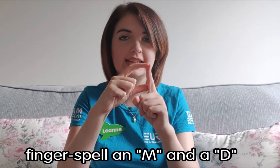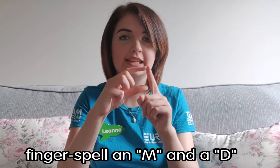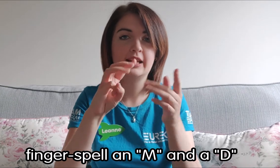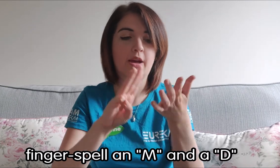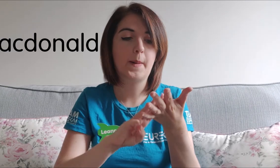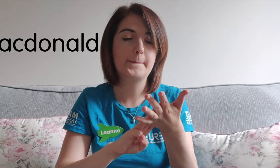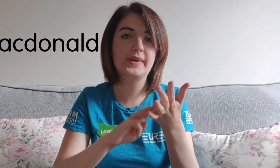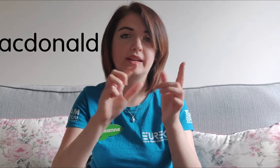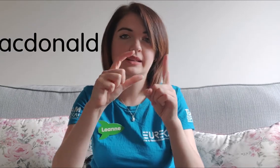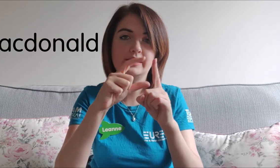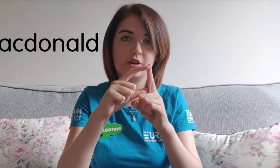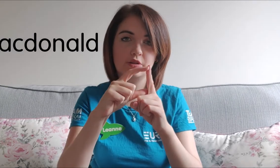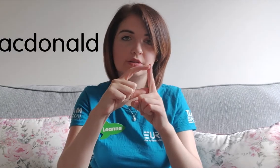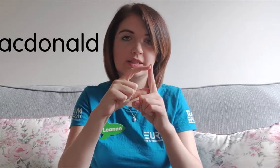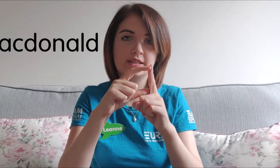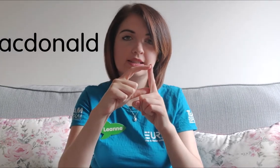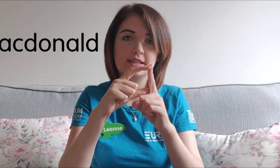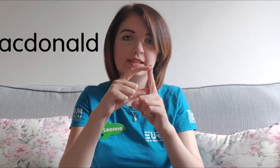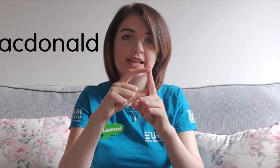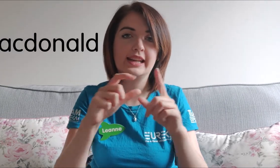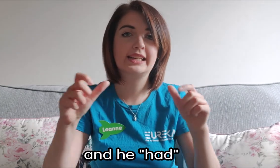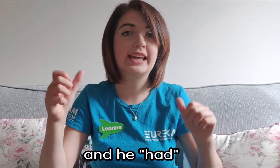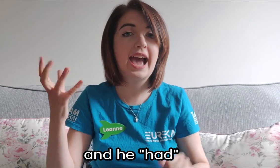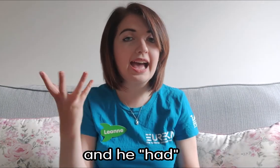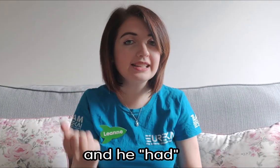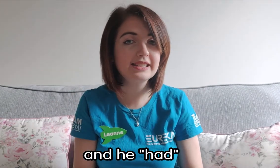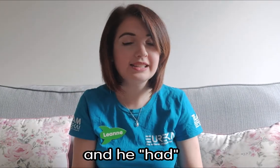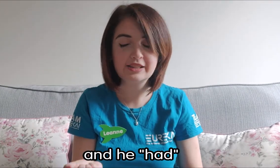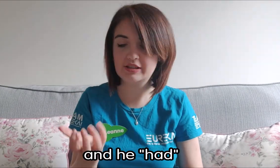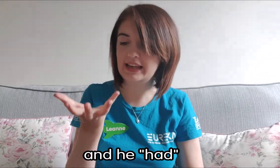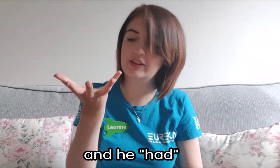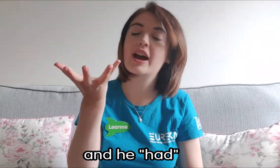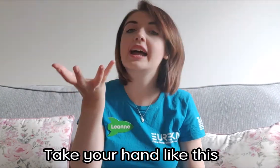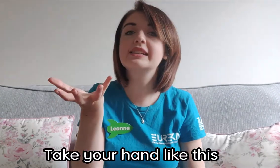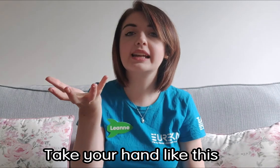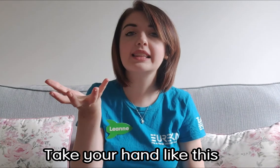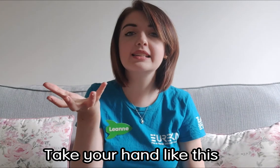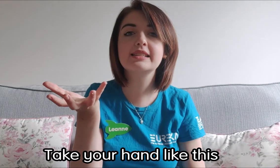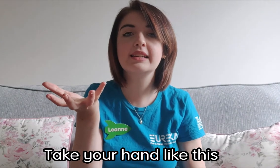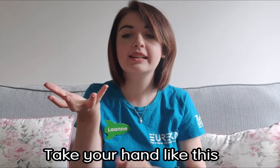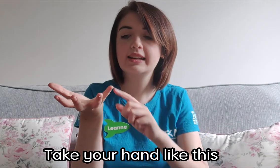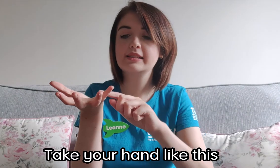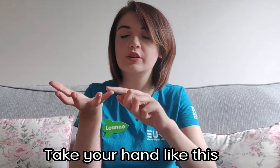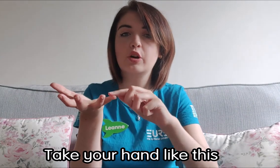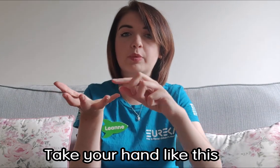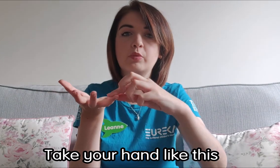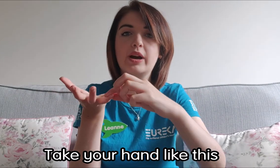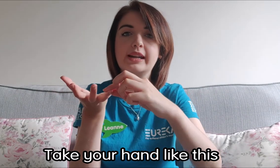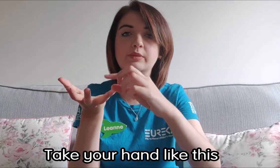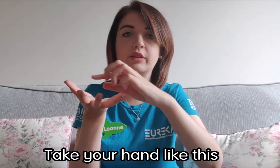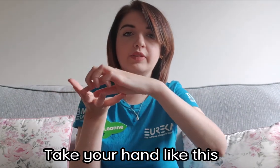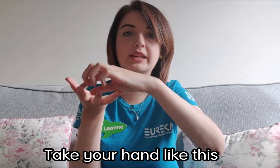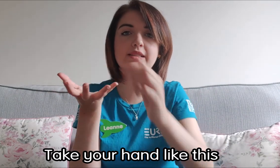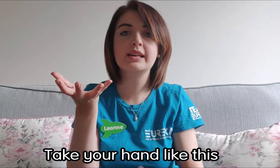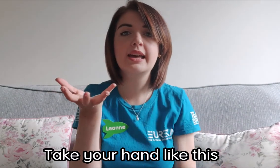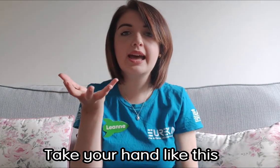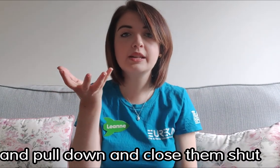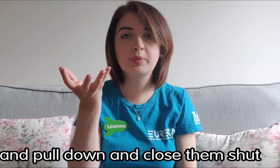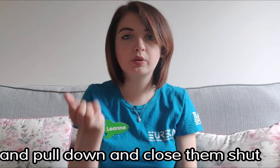macdonald and he had so take your hand like this nice and open wide with your fingers and pull